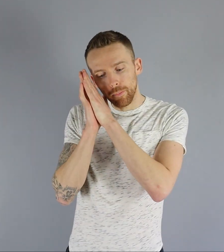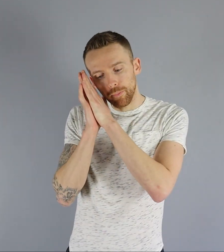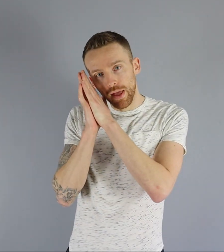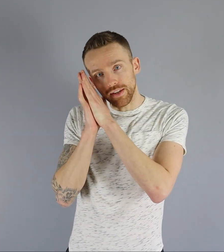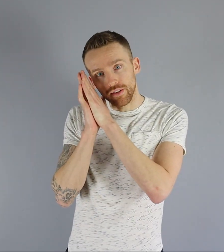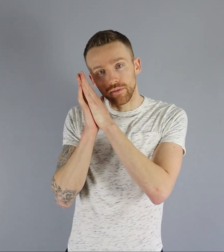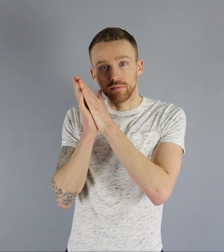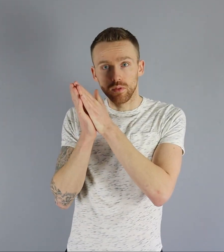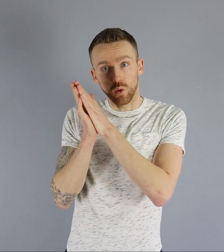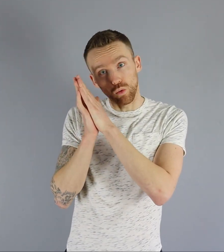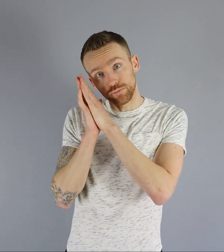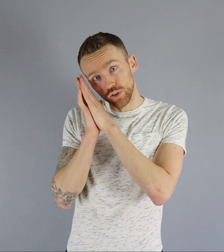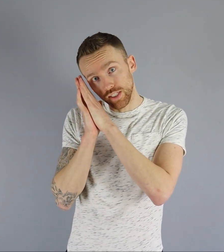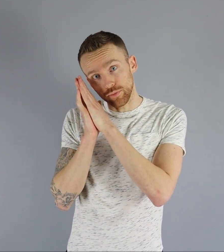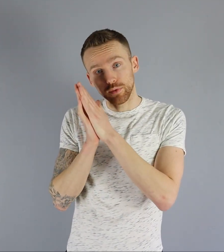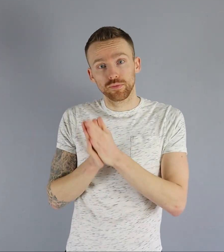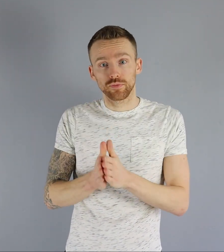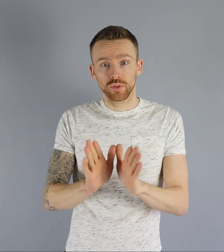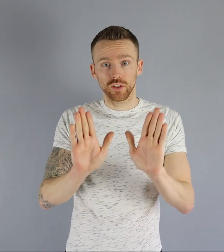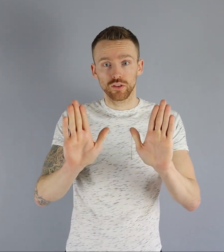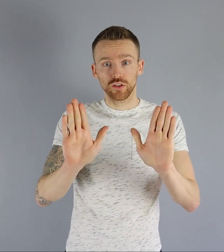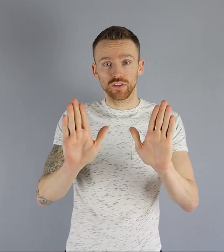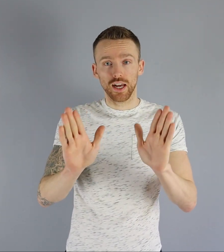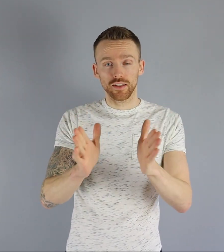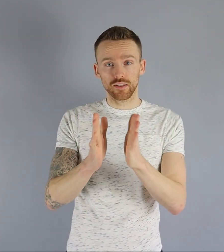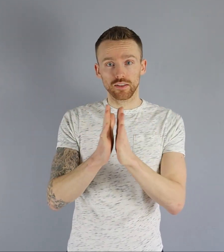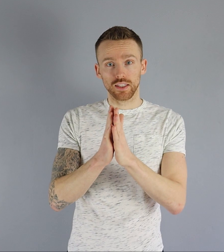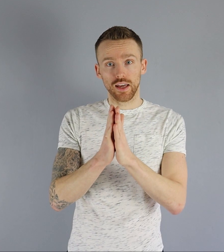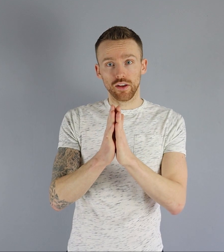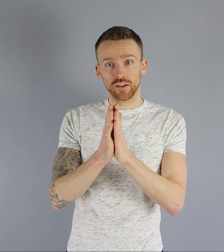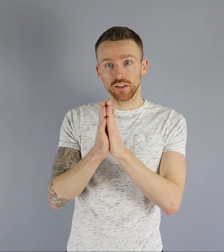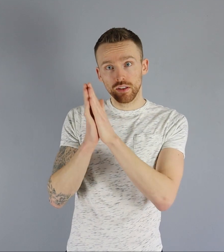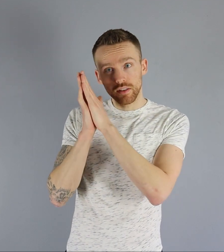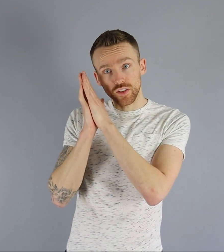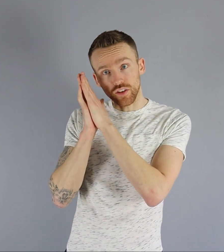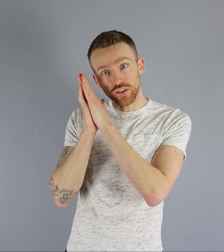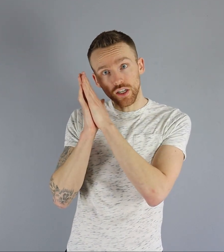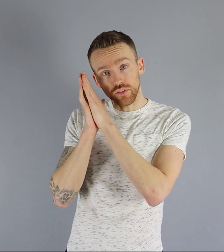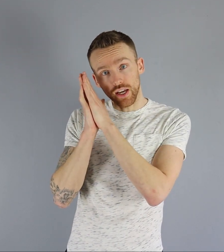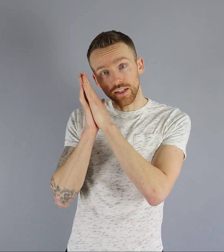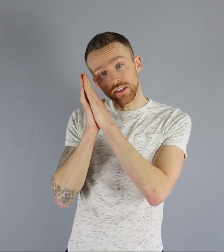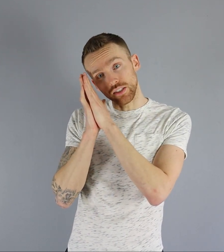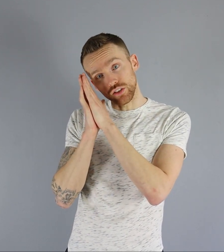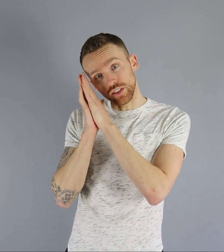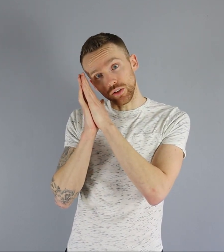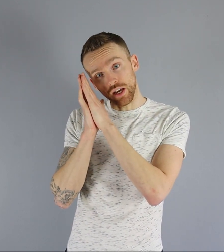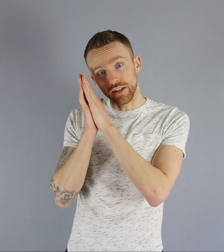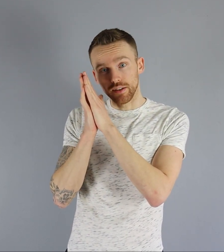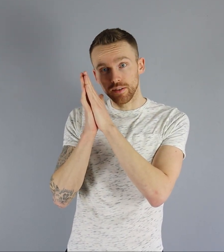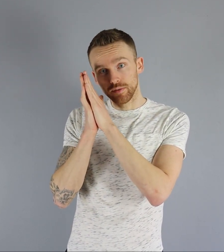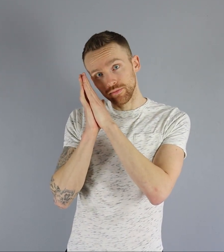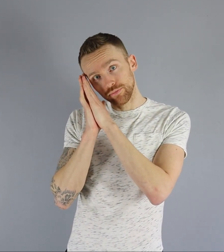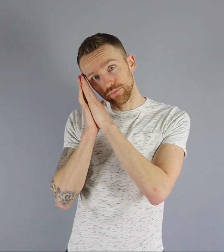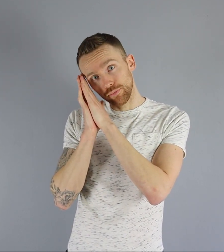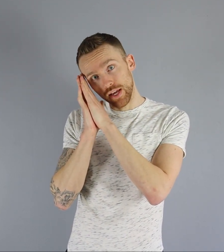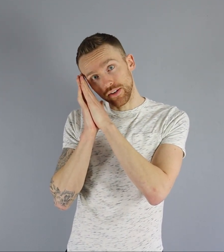Bed. Or sleep. Two flat hands together to the side of your head and just tilt your head. Bed.